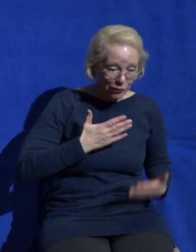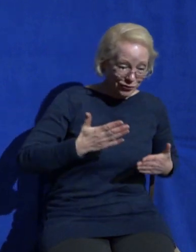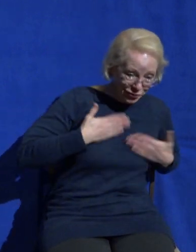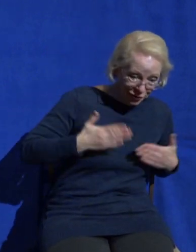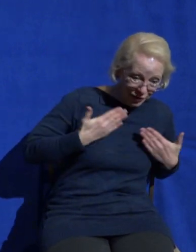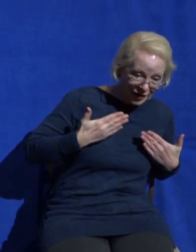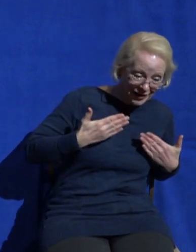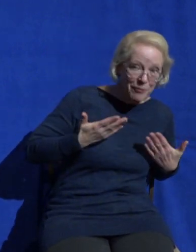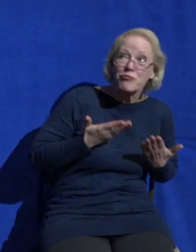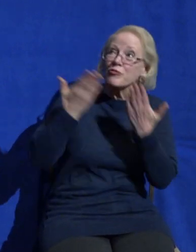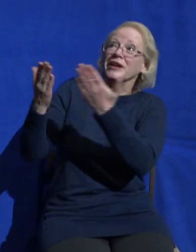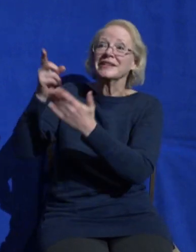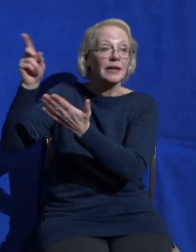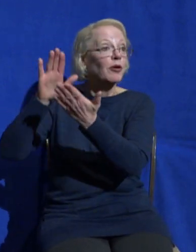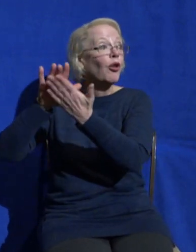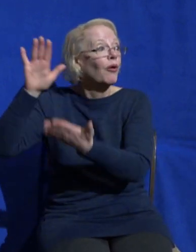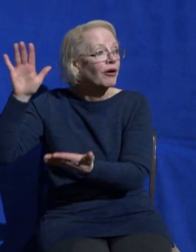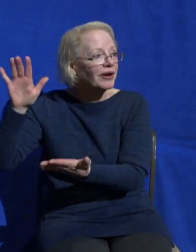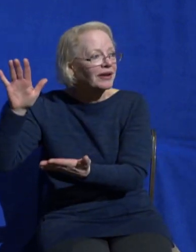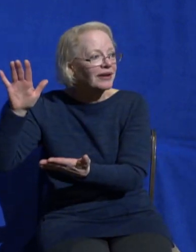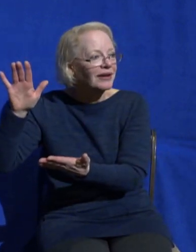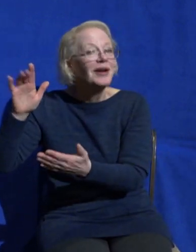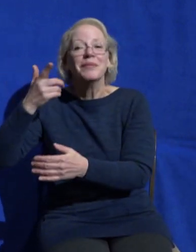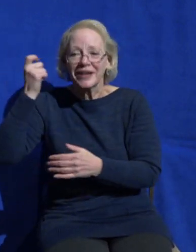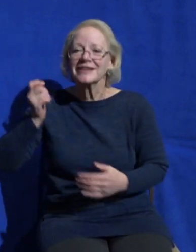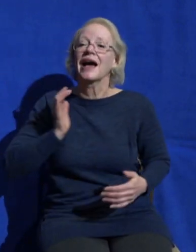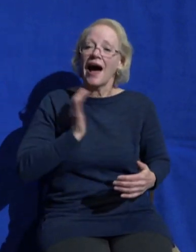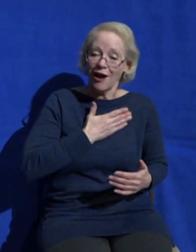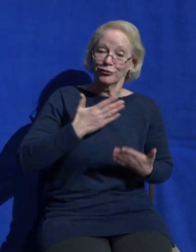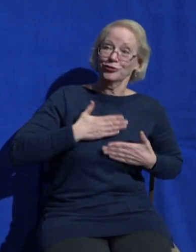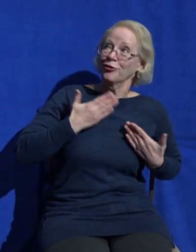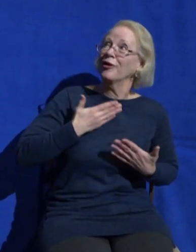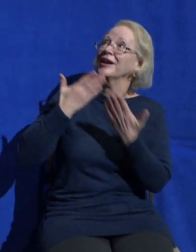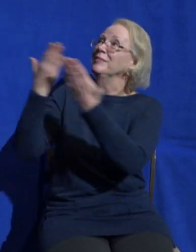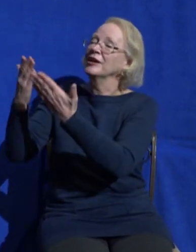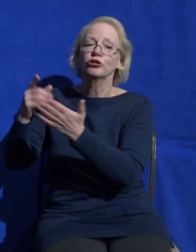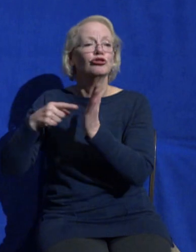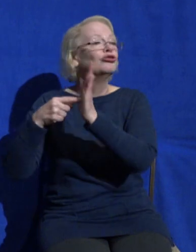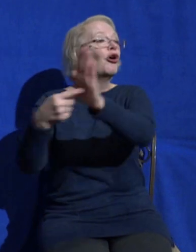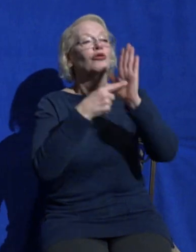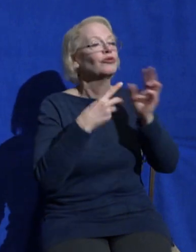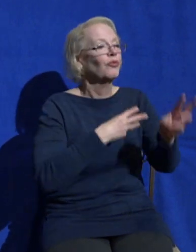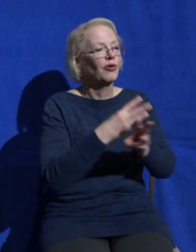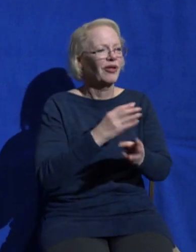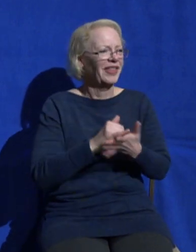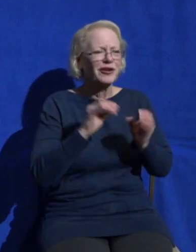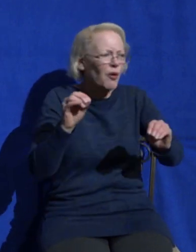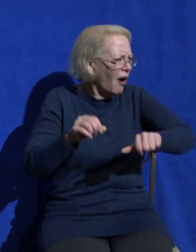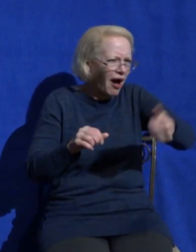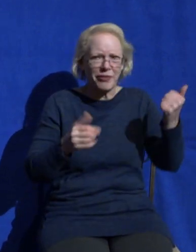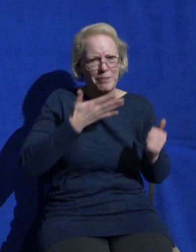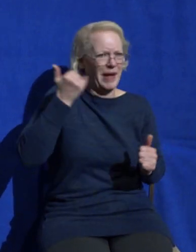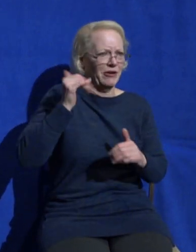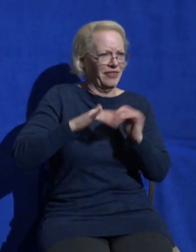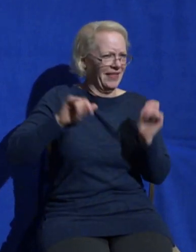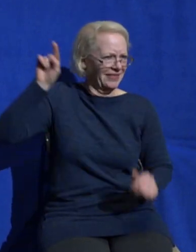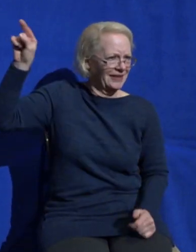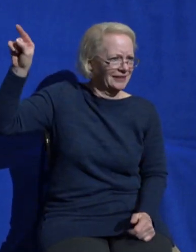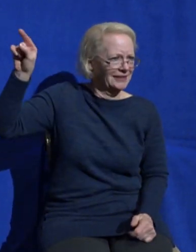him glory glory because our joy in him shows the world that nothing else is better than him our joy in him shows the